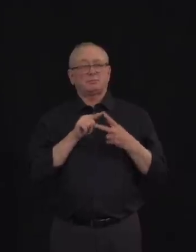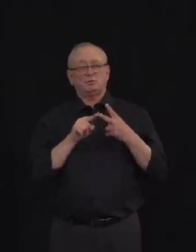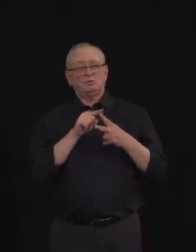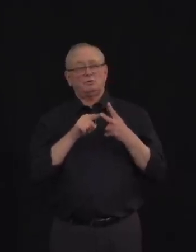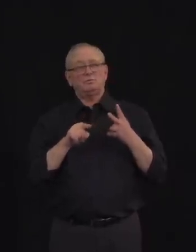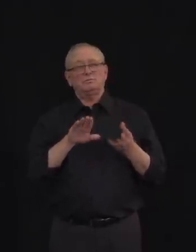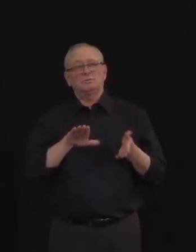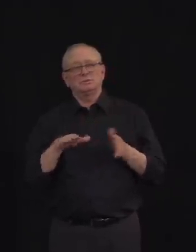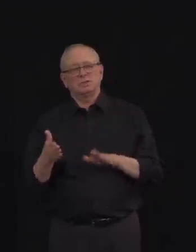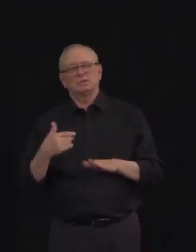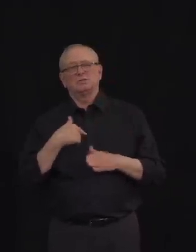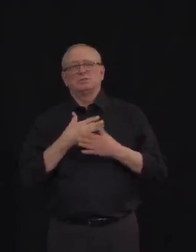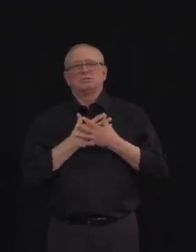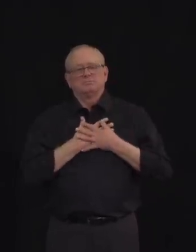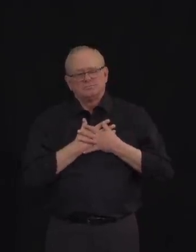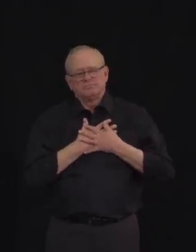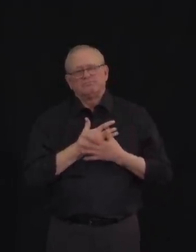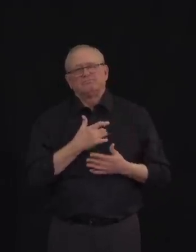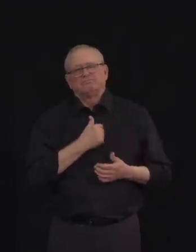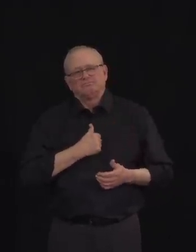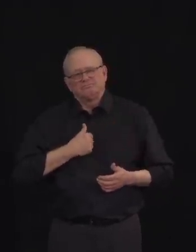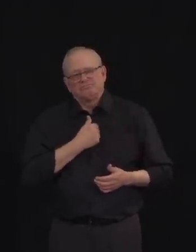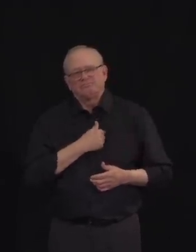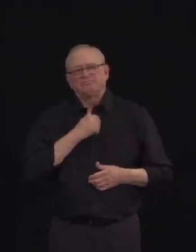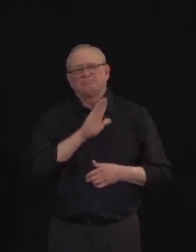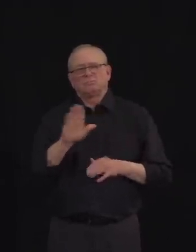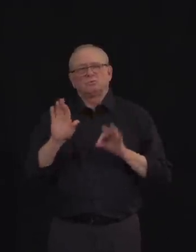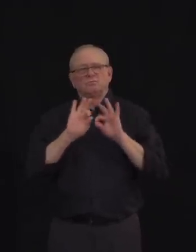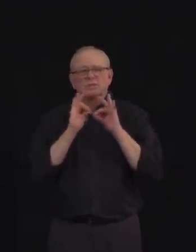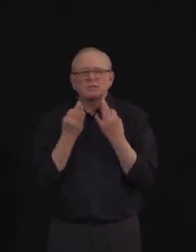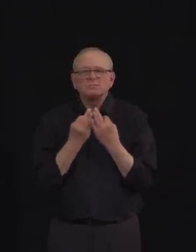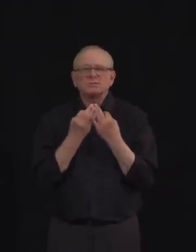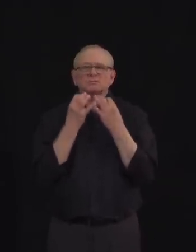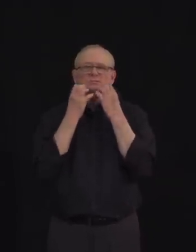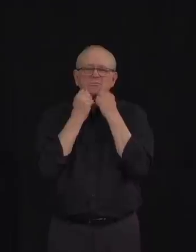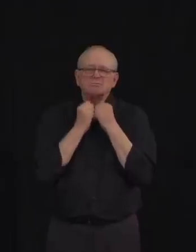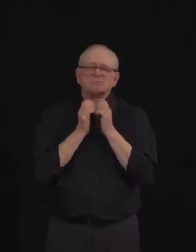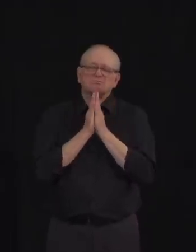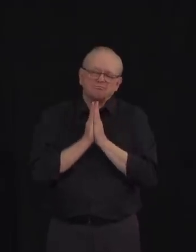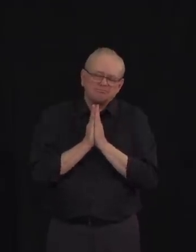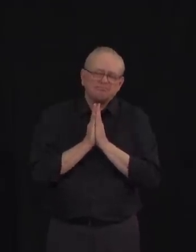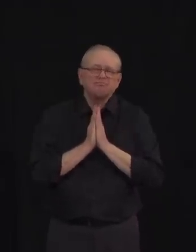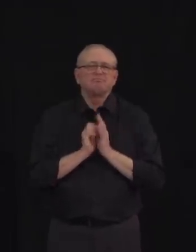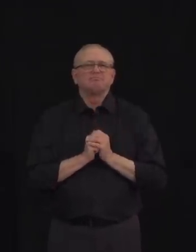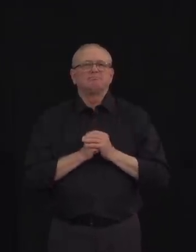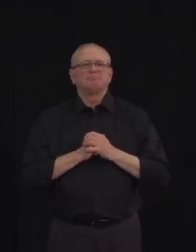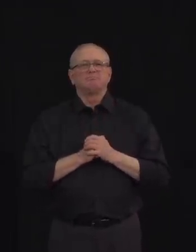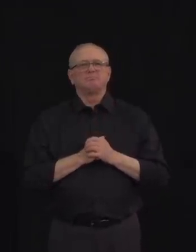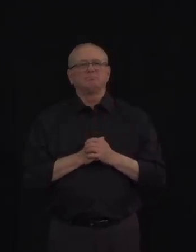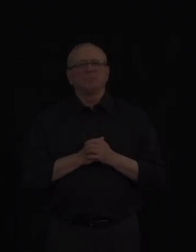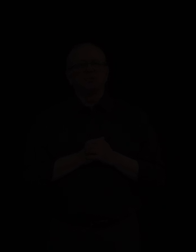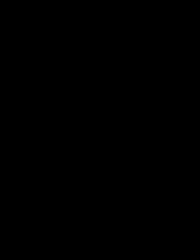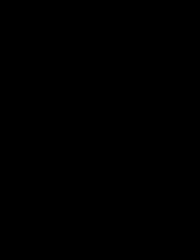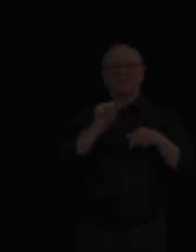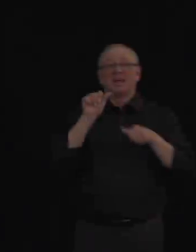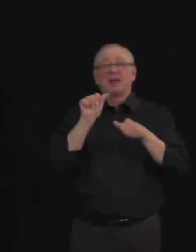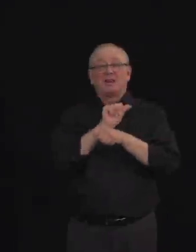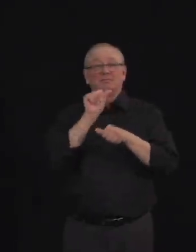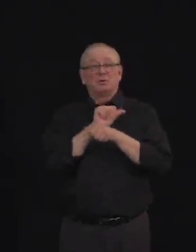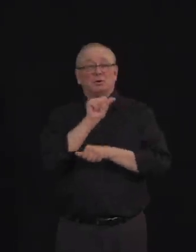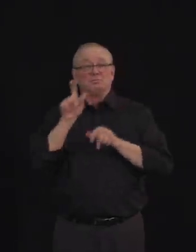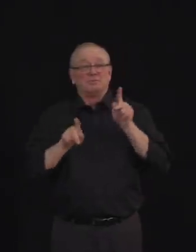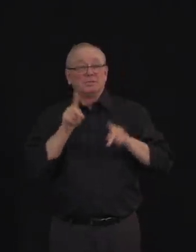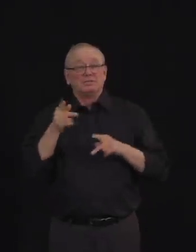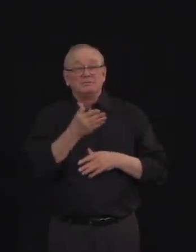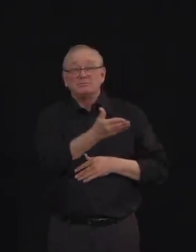This is a difficult time. The loss of these lives is a reminder of why we are taking the measures that are implemented now. And